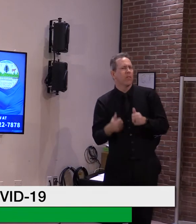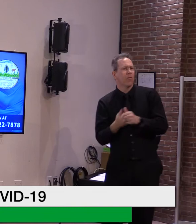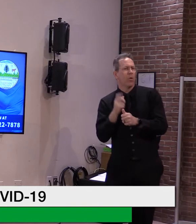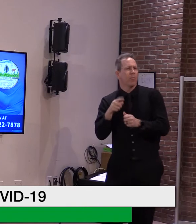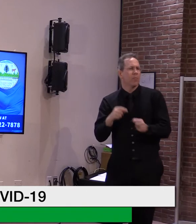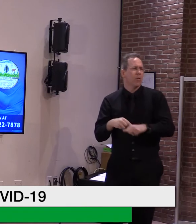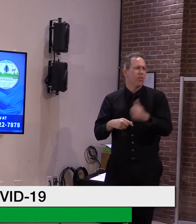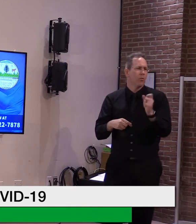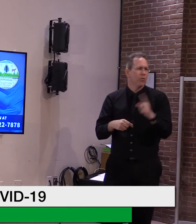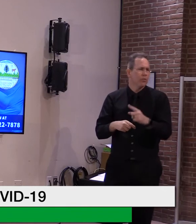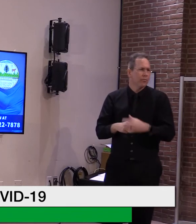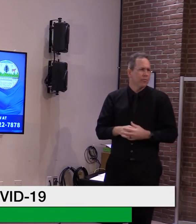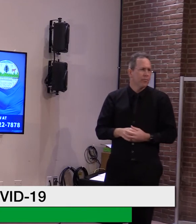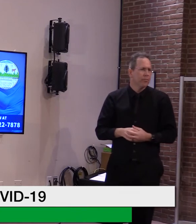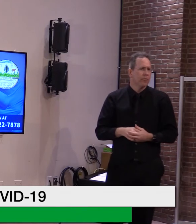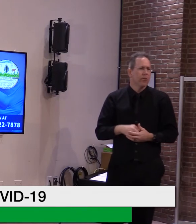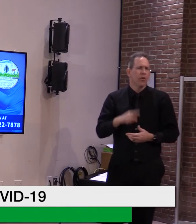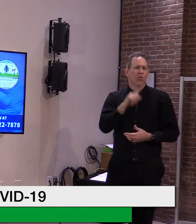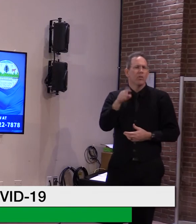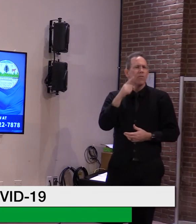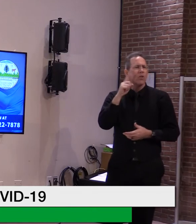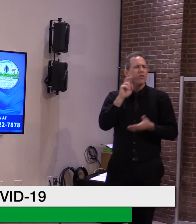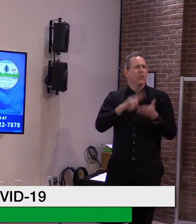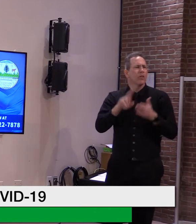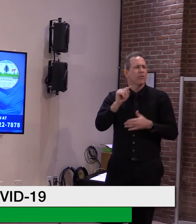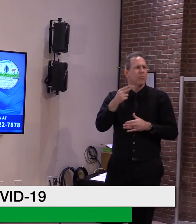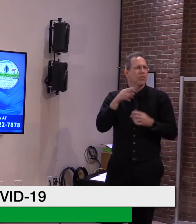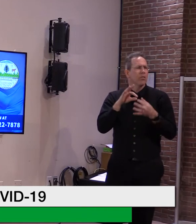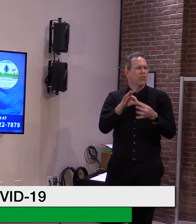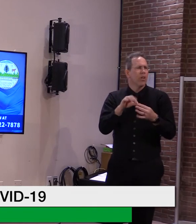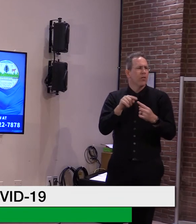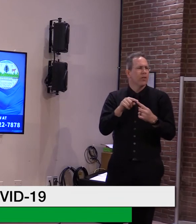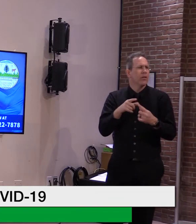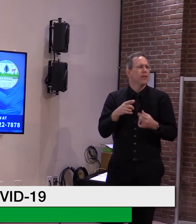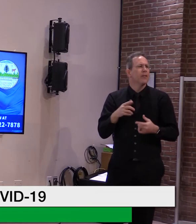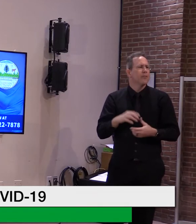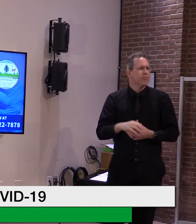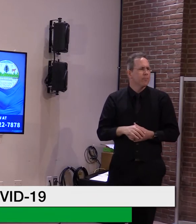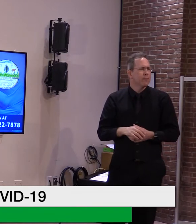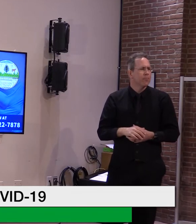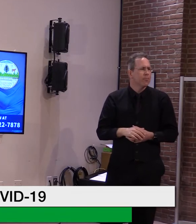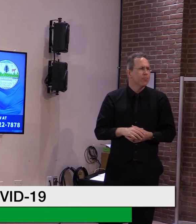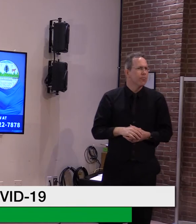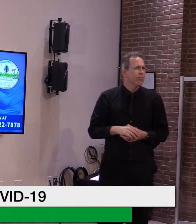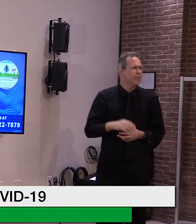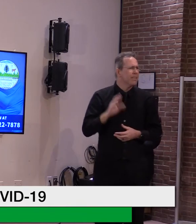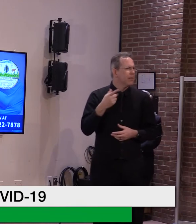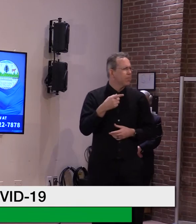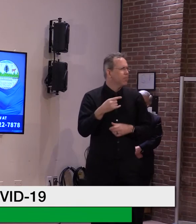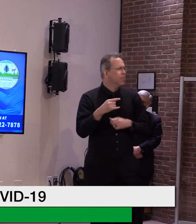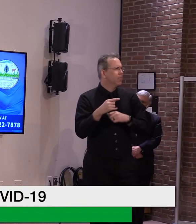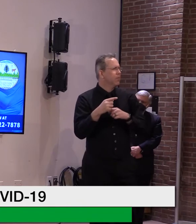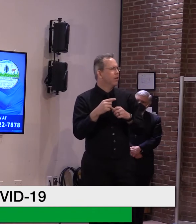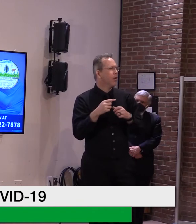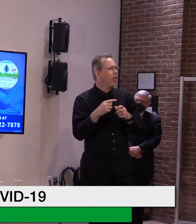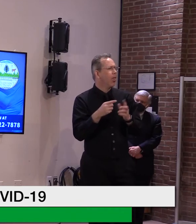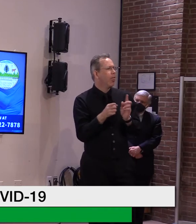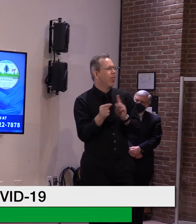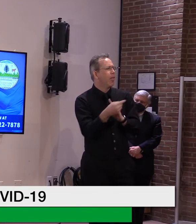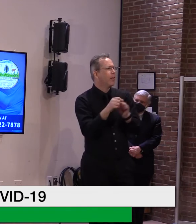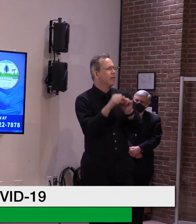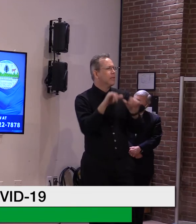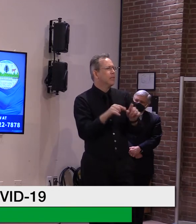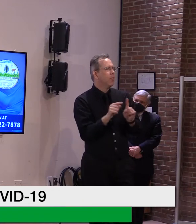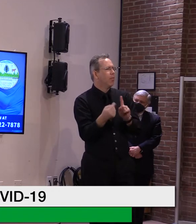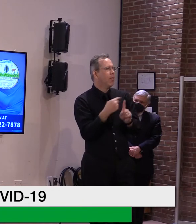Smith, uh, on gaming the system, one of his favorite topics, I'm sure. Um, we did have an inquiry from, uh,